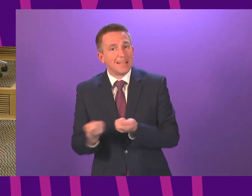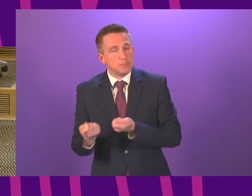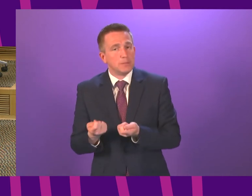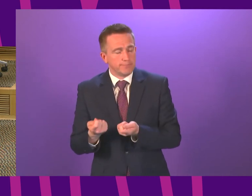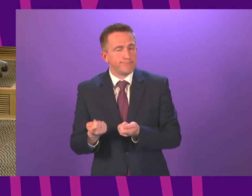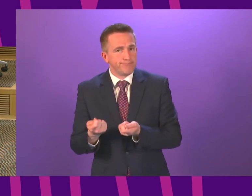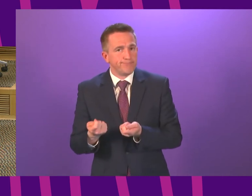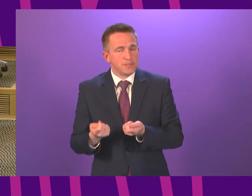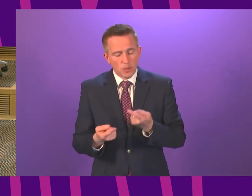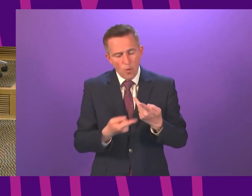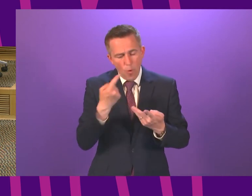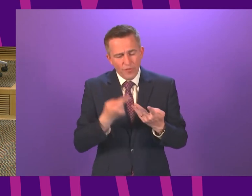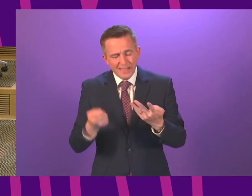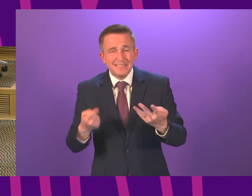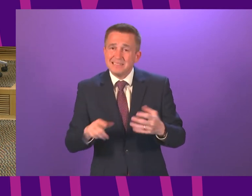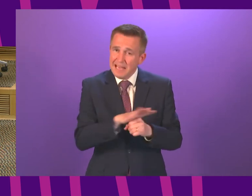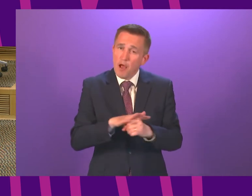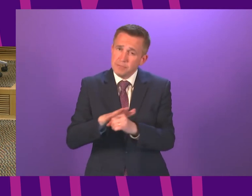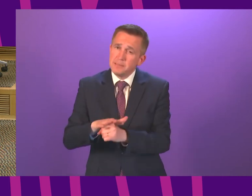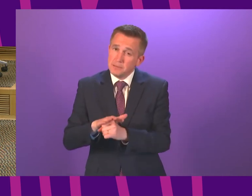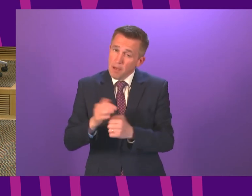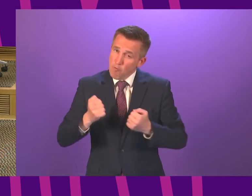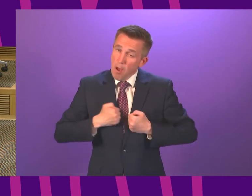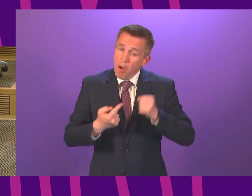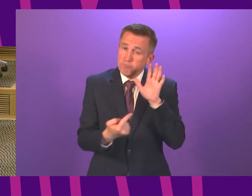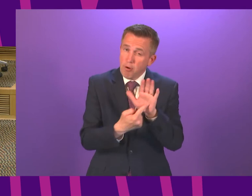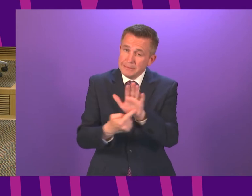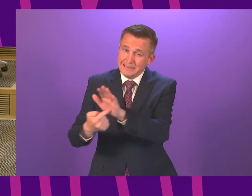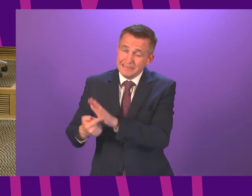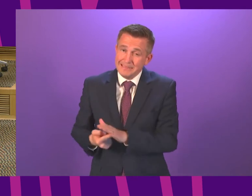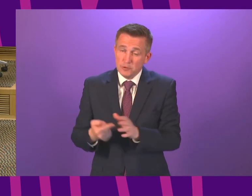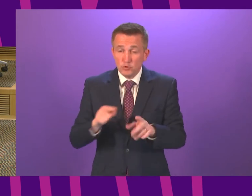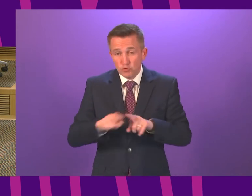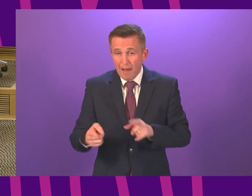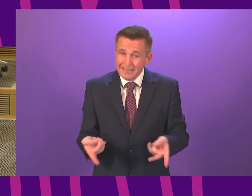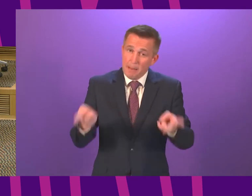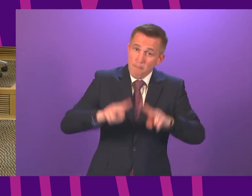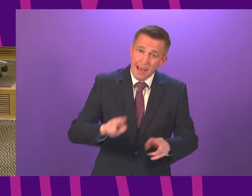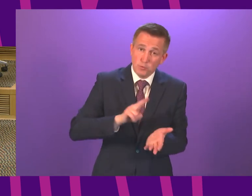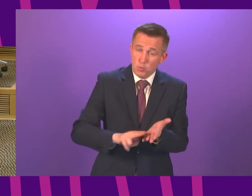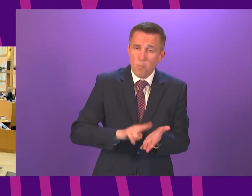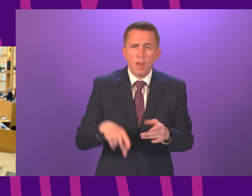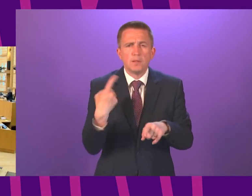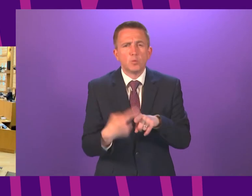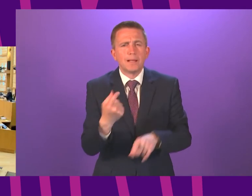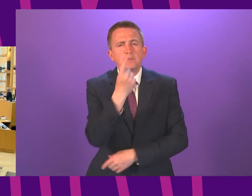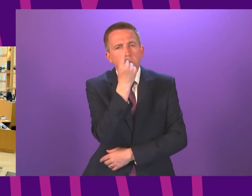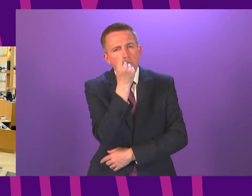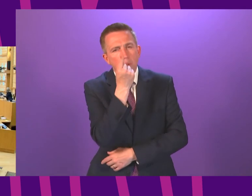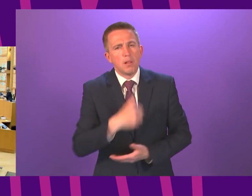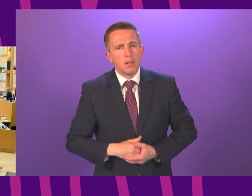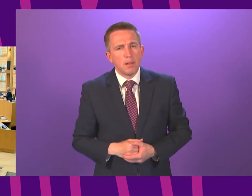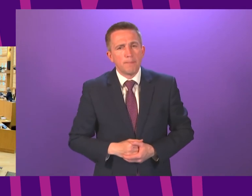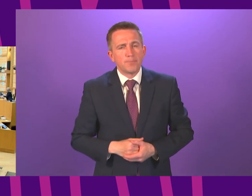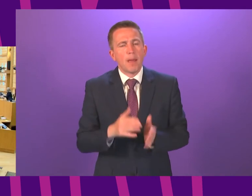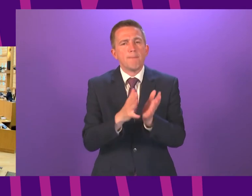so again these areas remain priorities for us to support and get back to normal as quickly as possible Miles